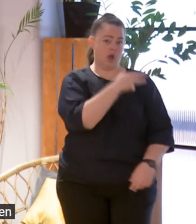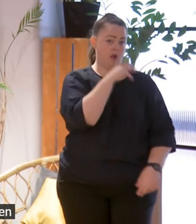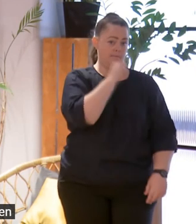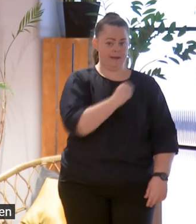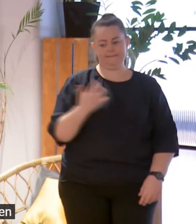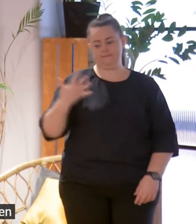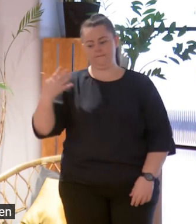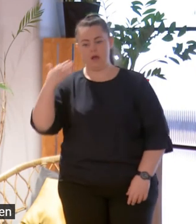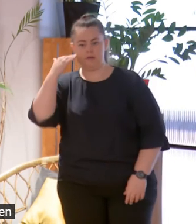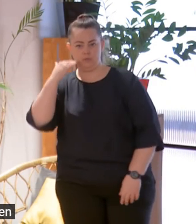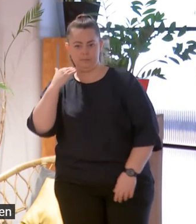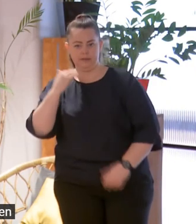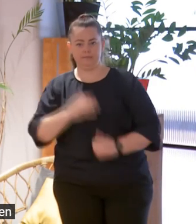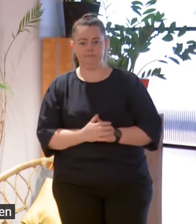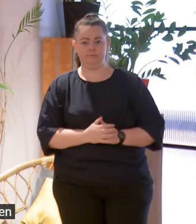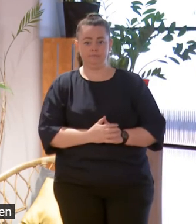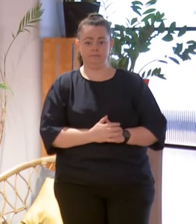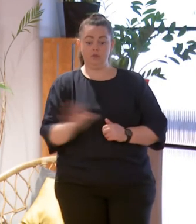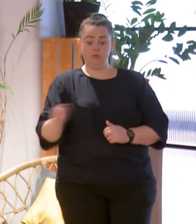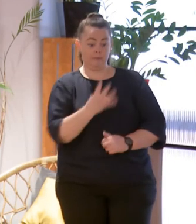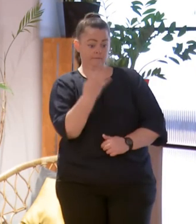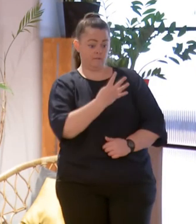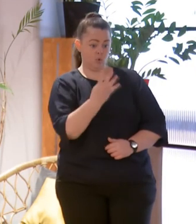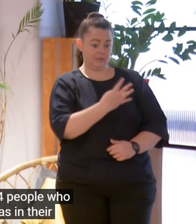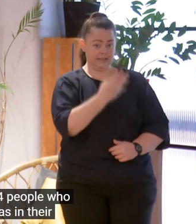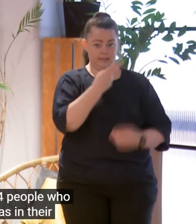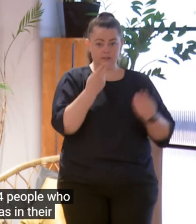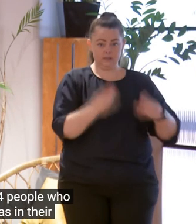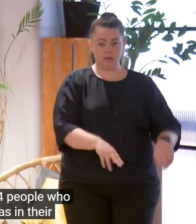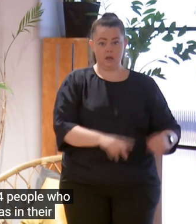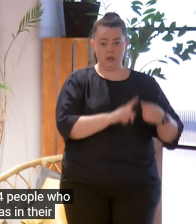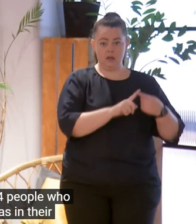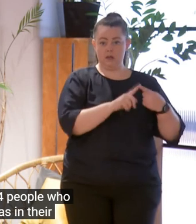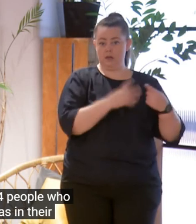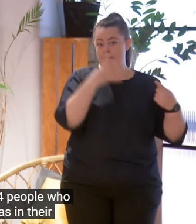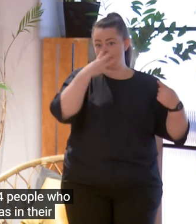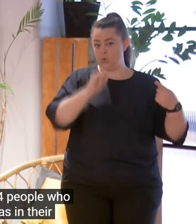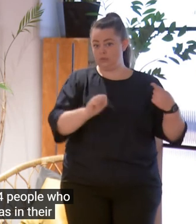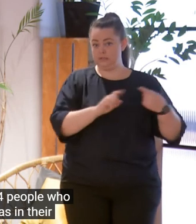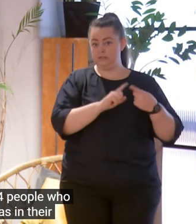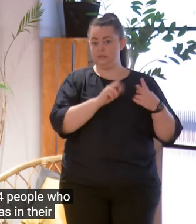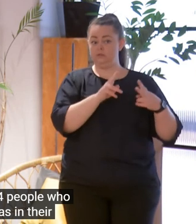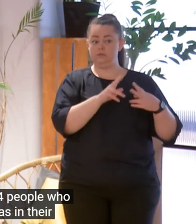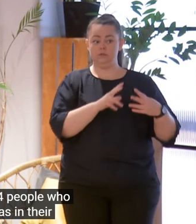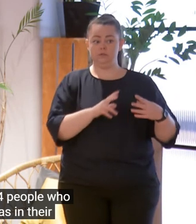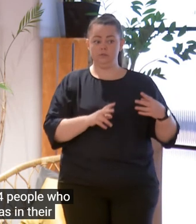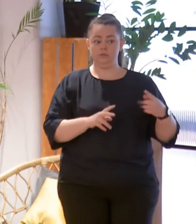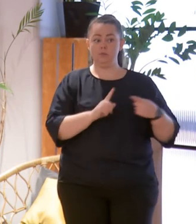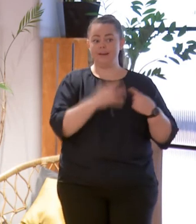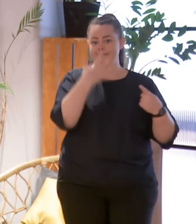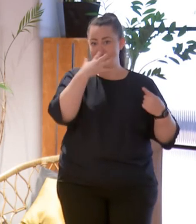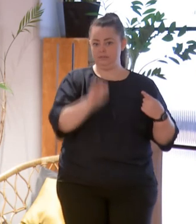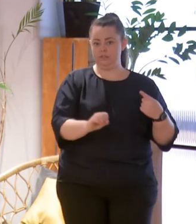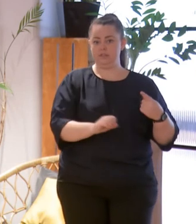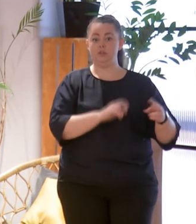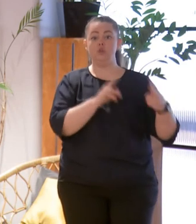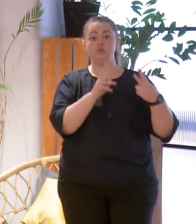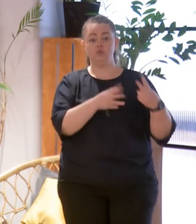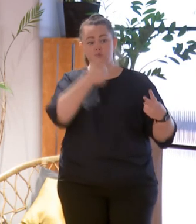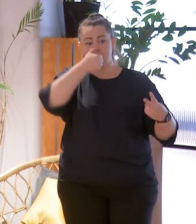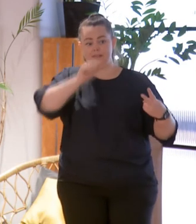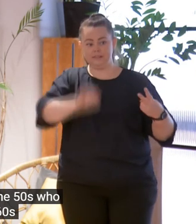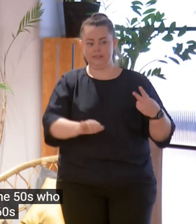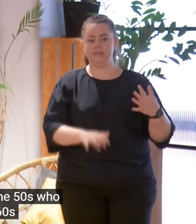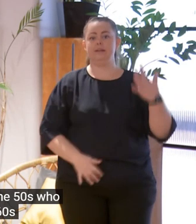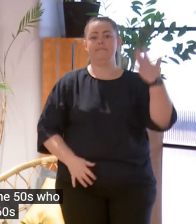Of the 14 people who died, one person was in their 40s, one person in their 50s, two were in their 60s, five were in their